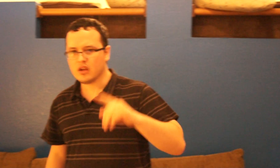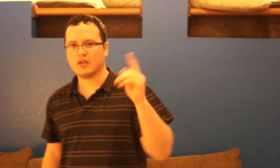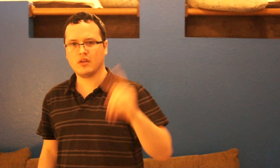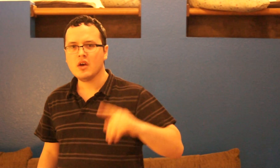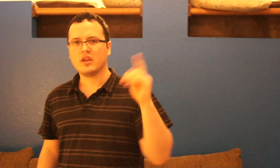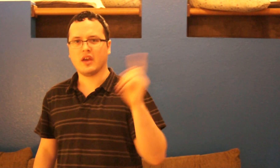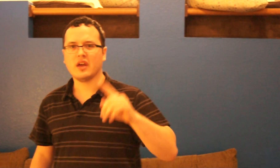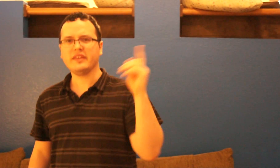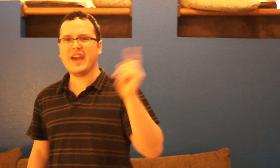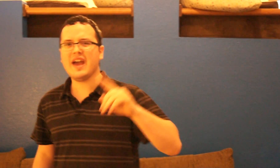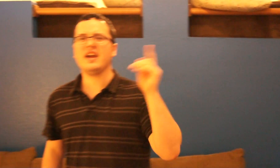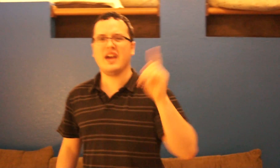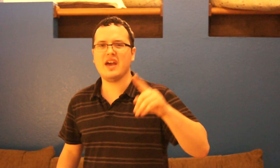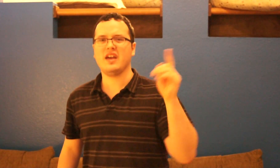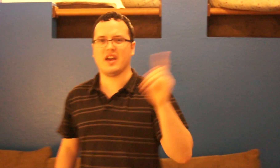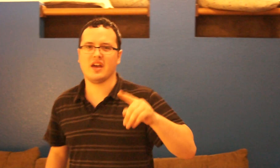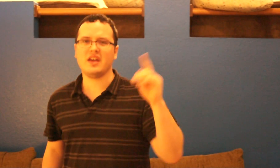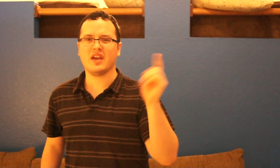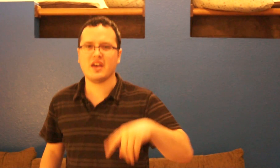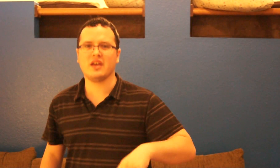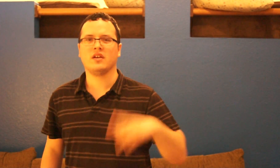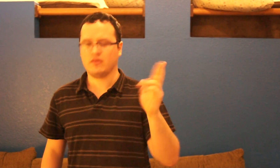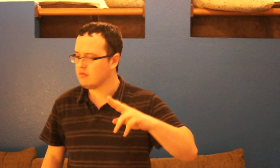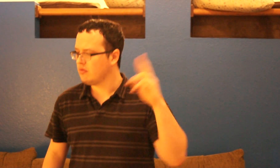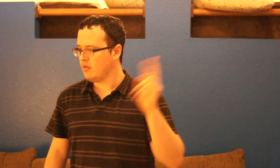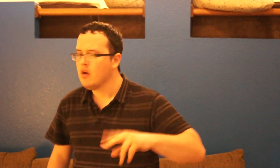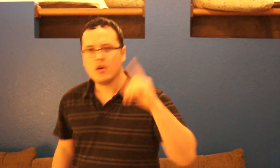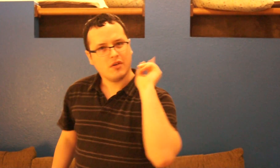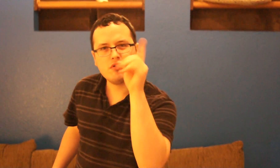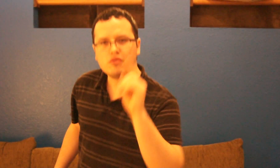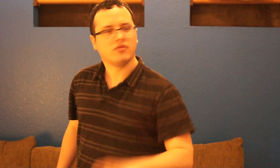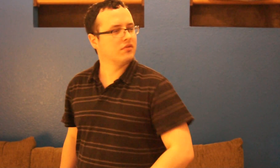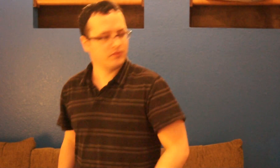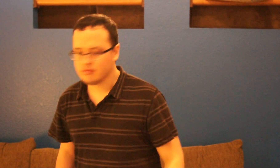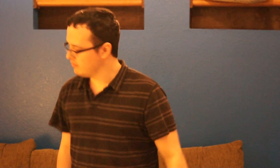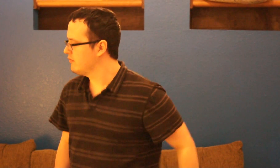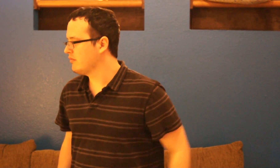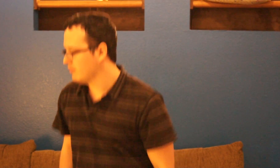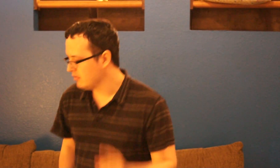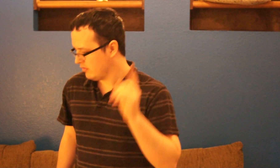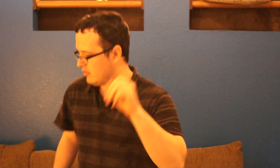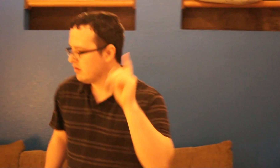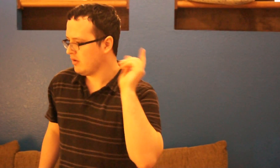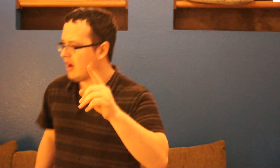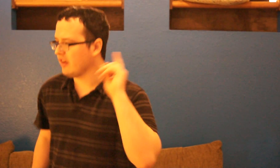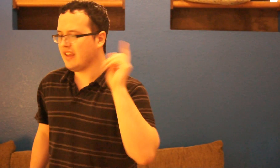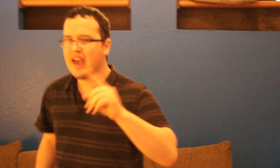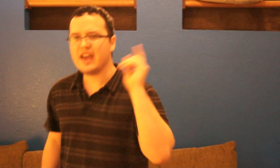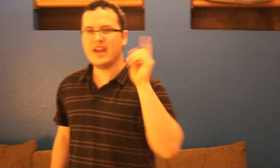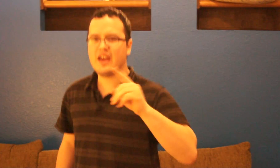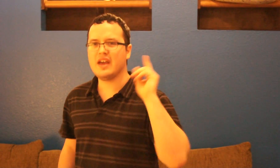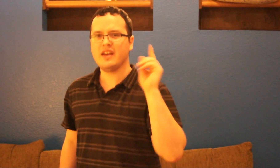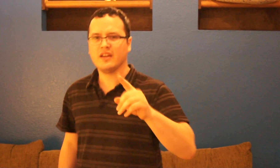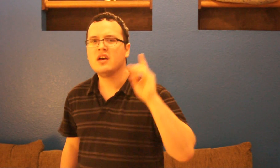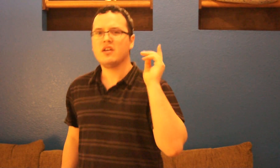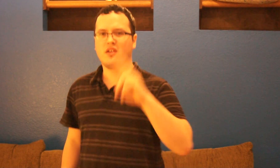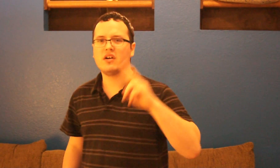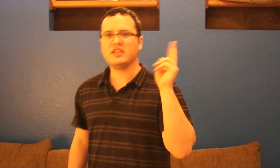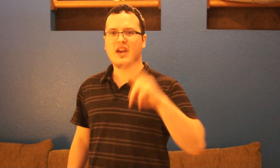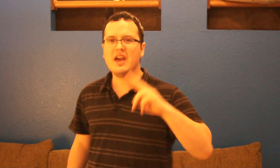oh yeah